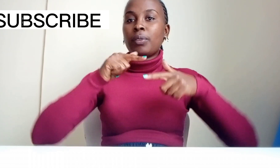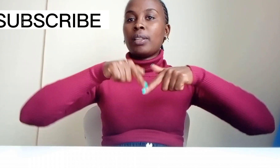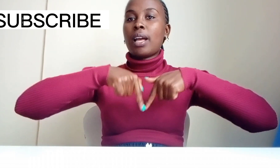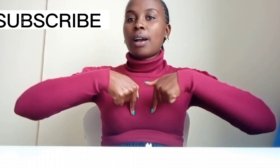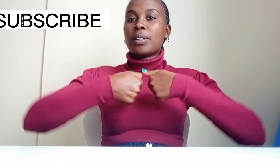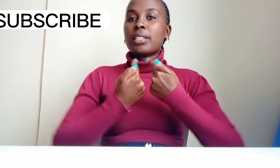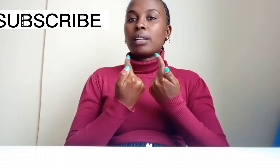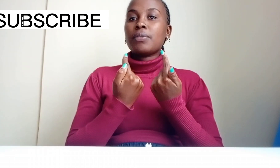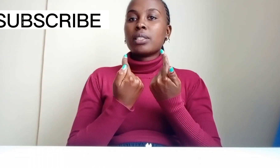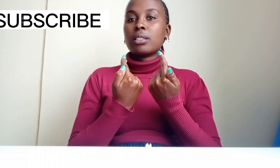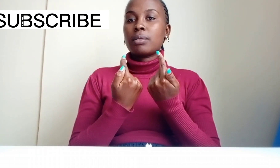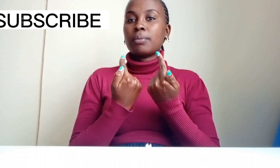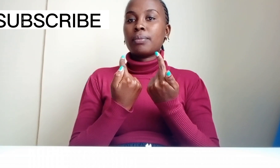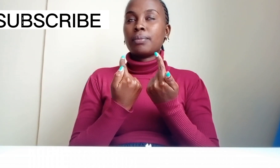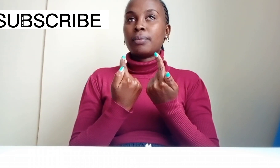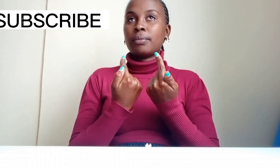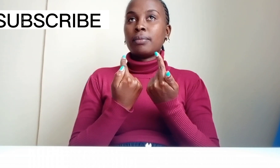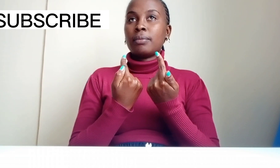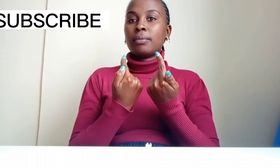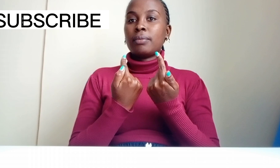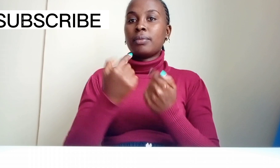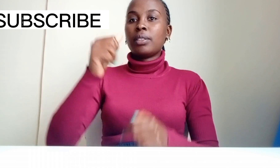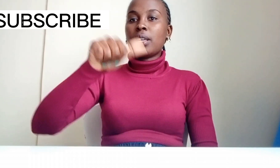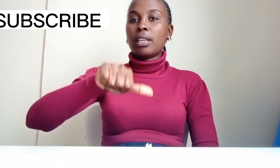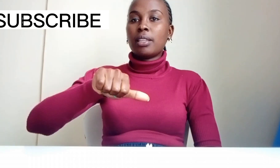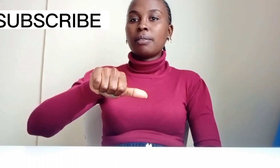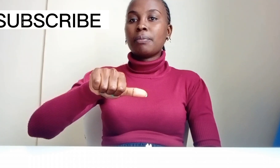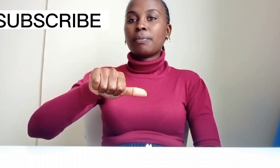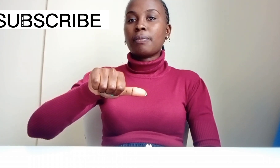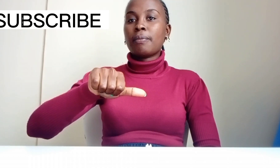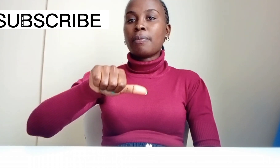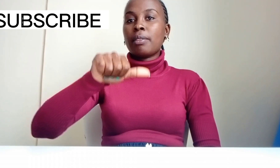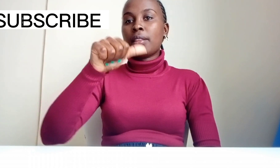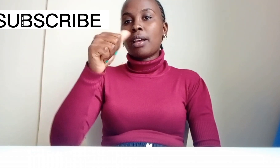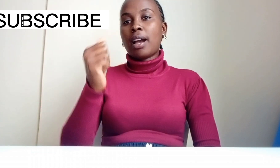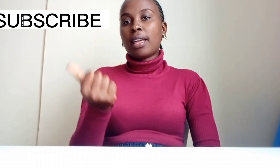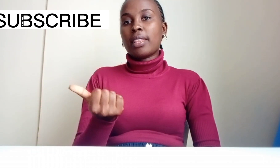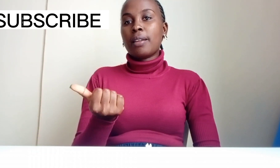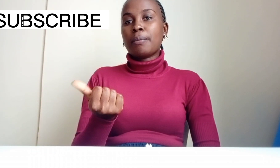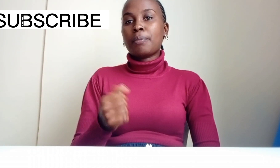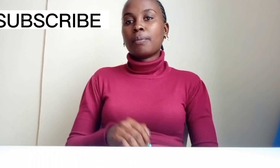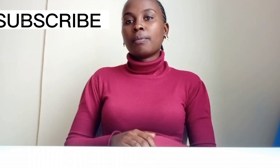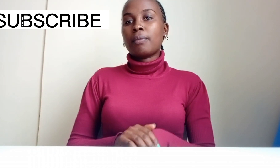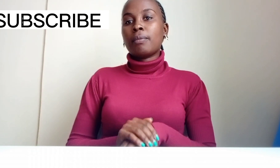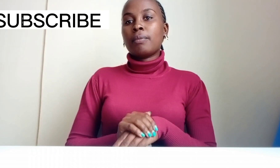ourselves any any any other other this